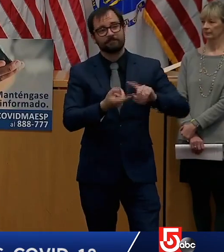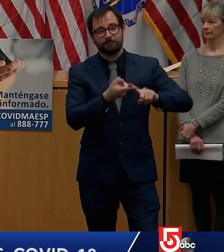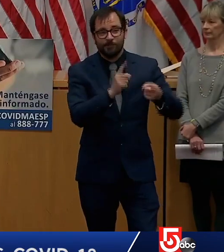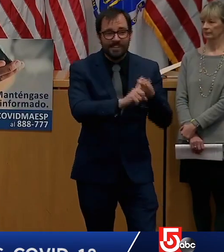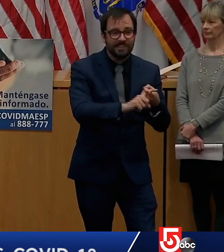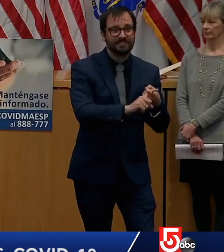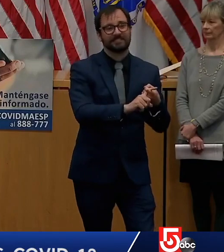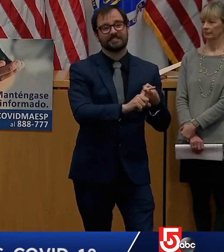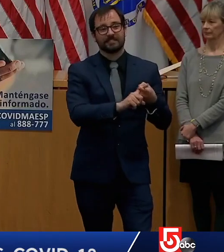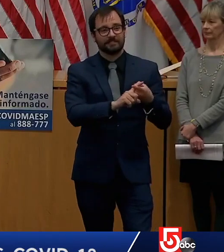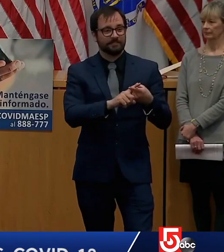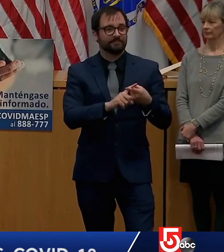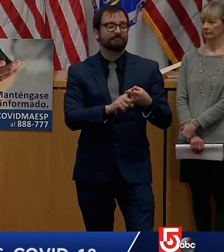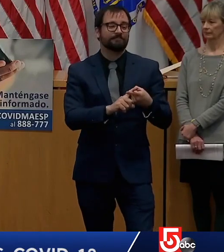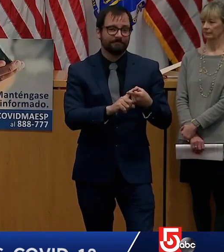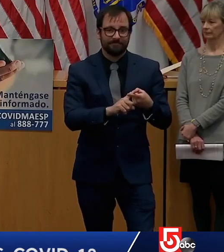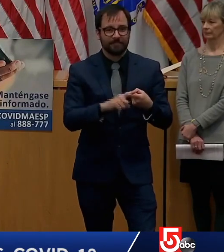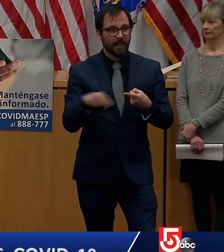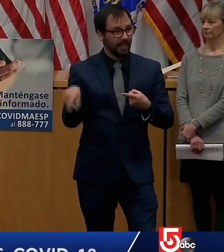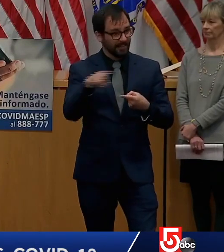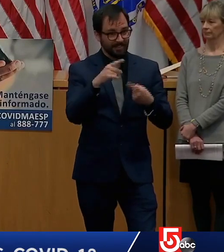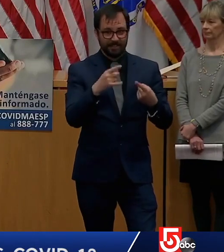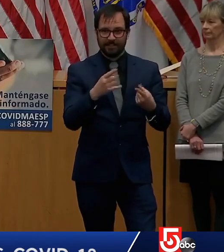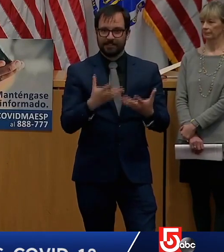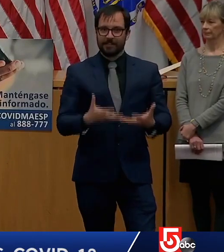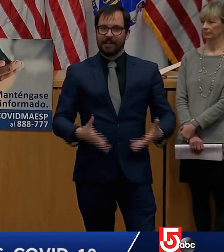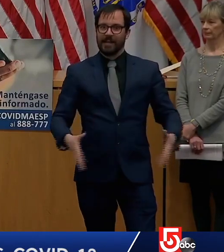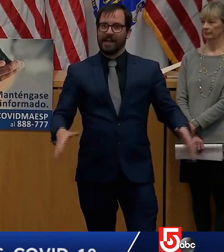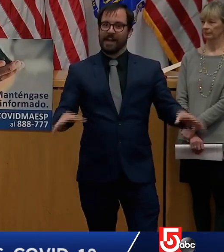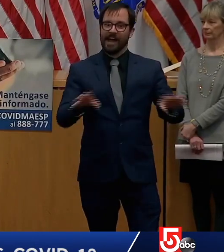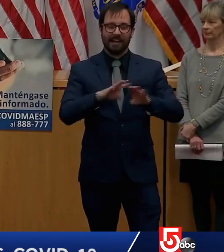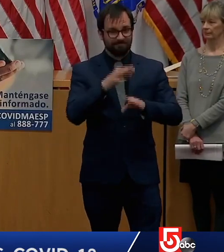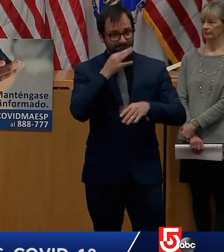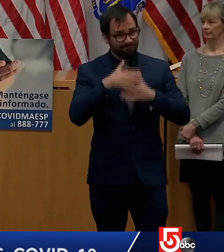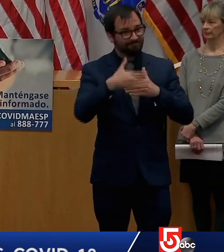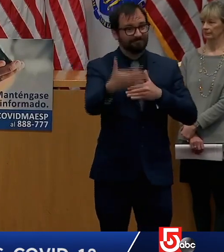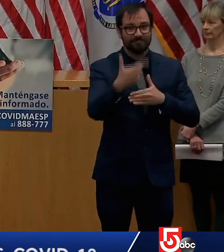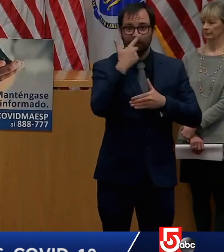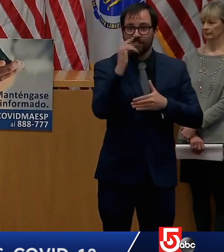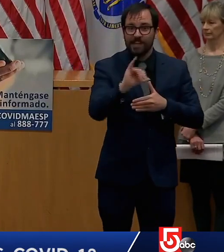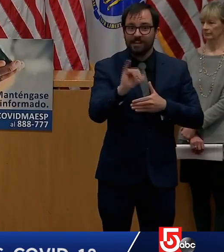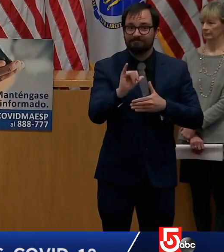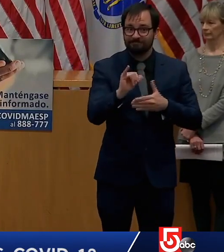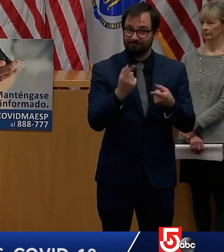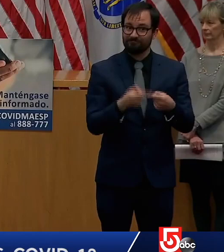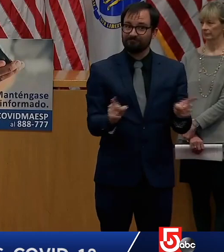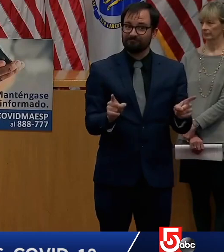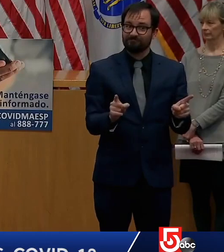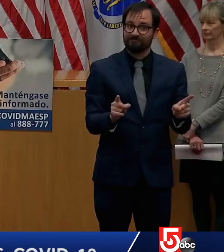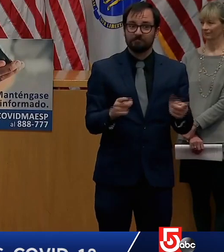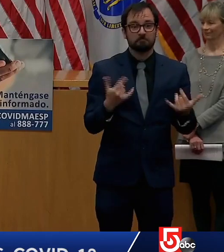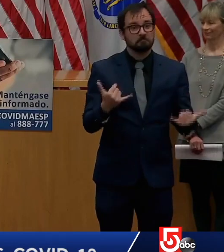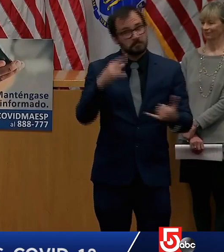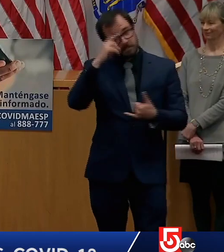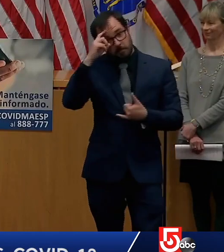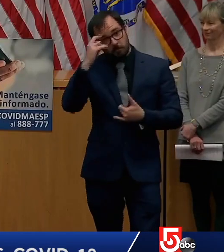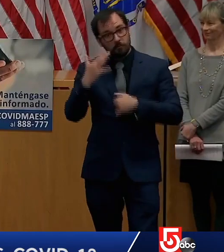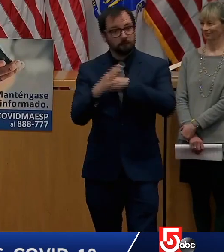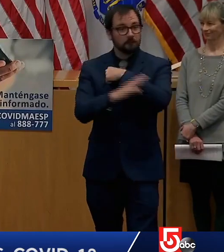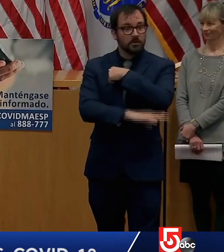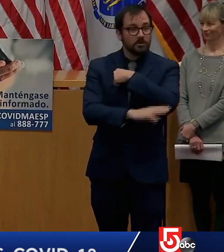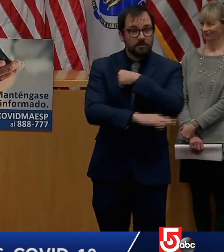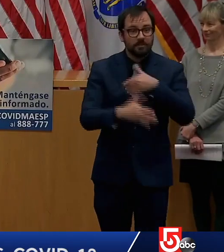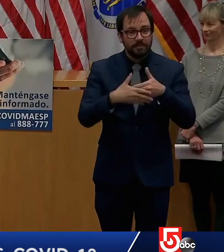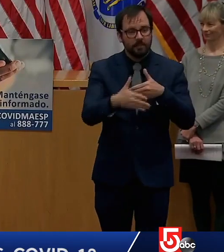which will be coming this summer or certainly in the fall so i'm putting my my role on as the chair of